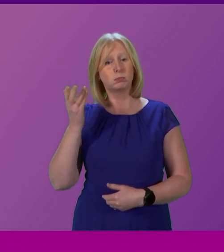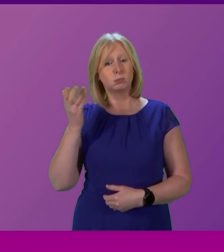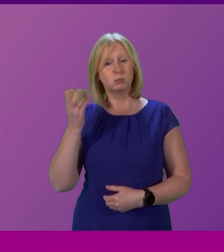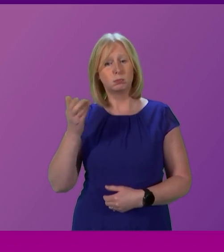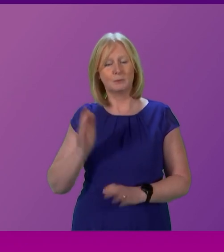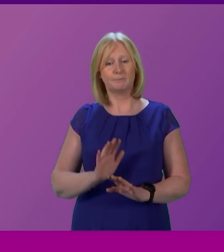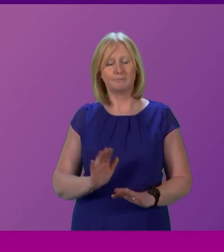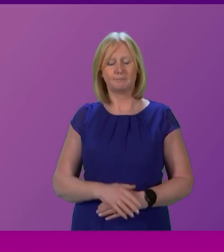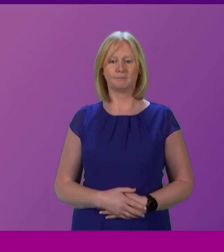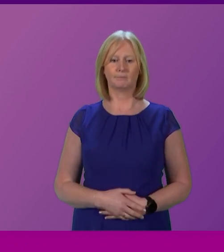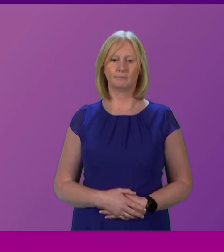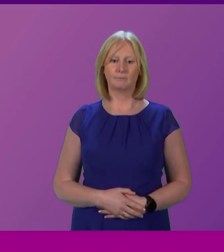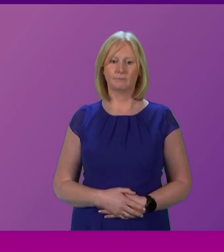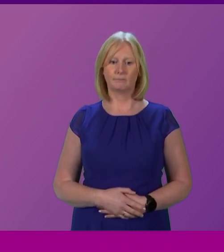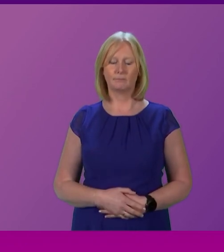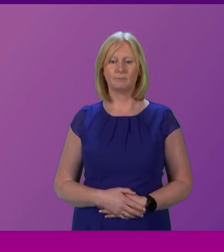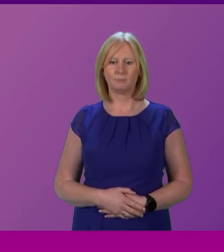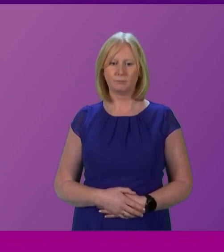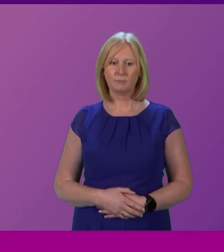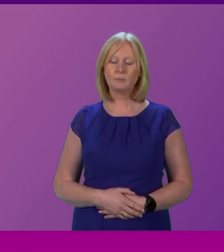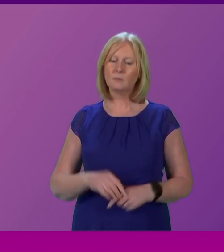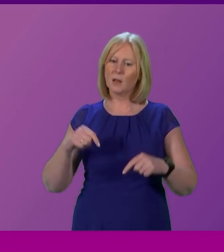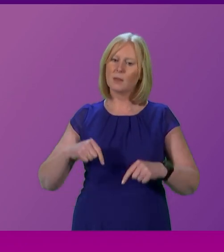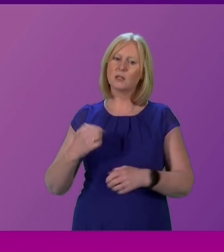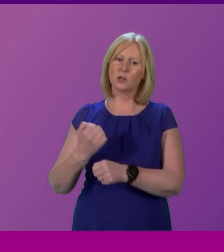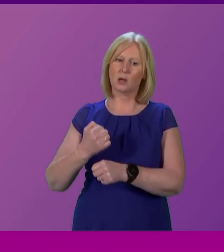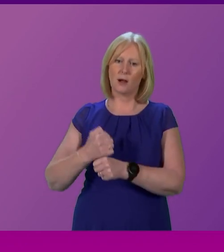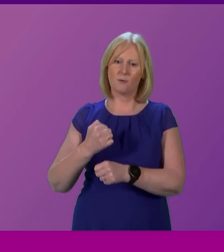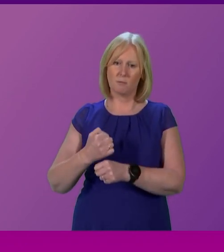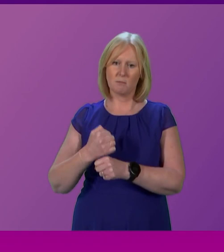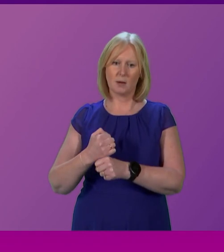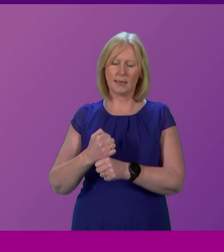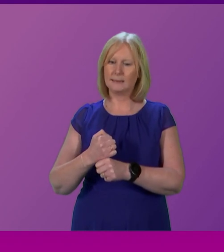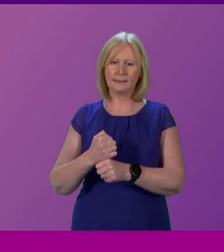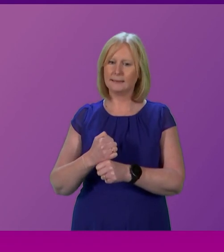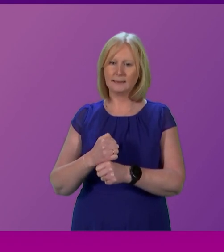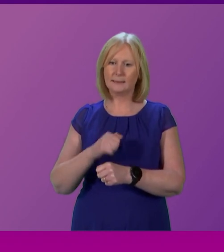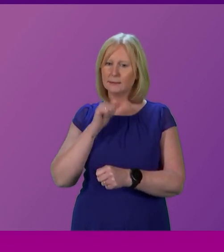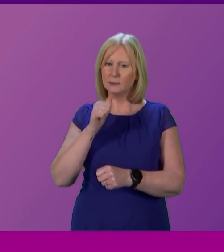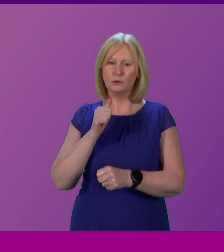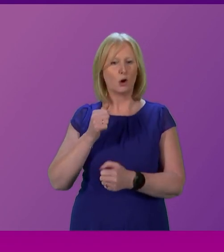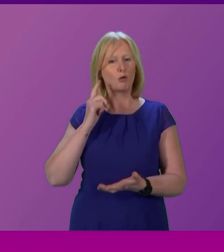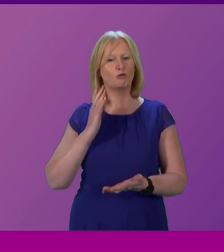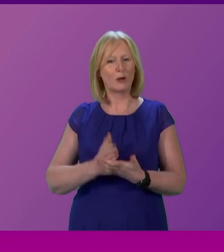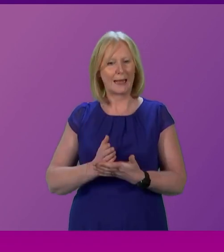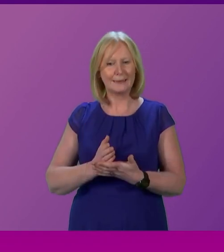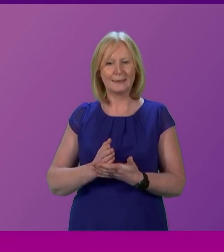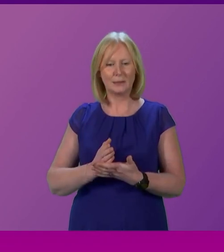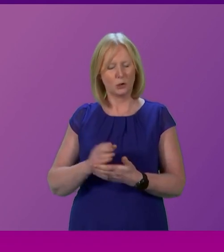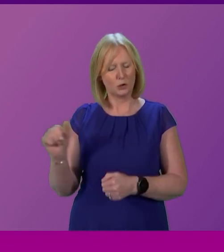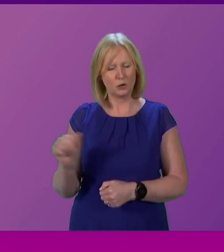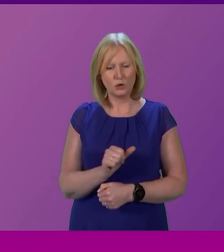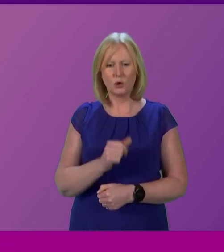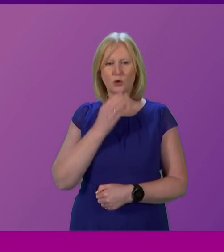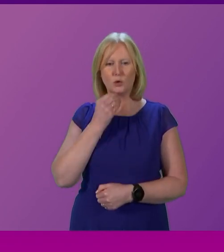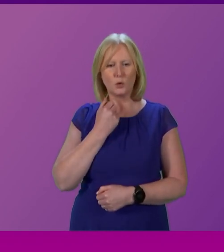Cole-Hamilton. If I just presiding officer, this government is completely out of touch with reality. They should be using every waking hour